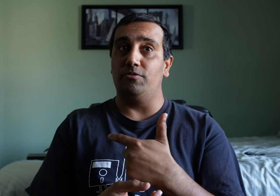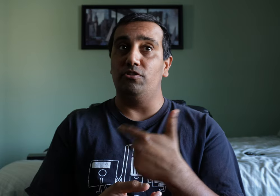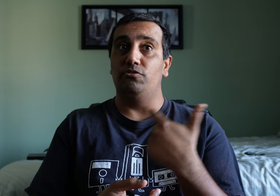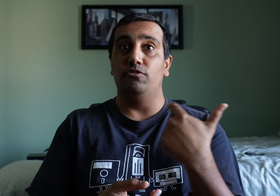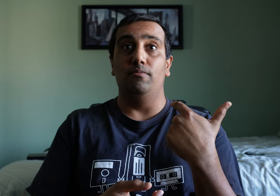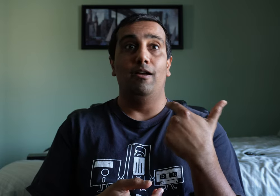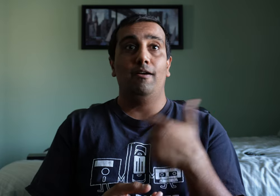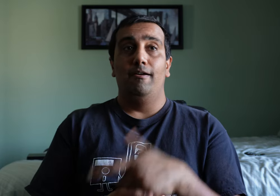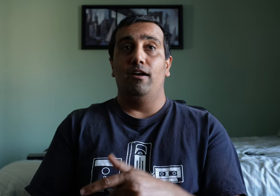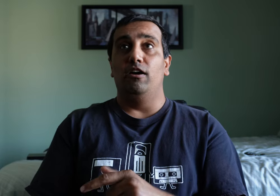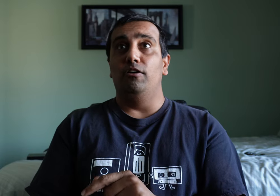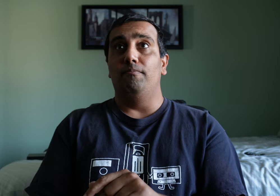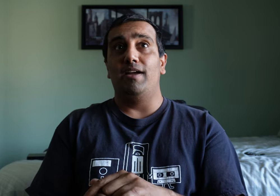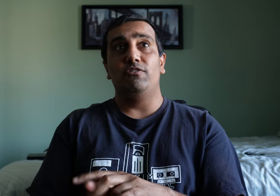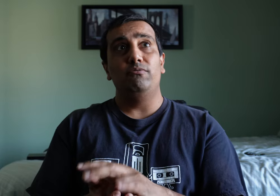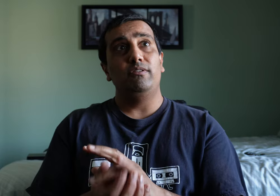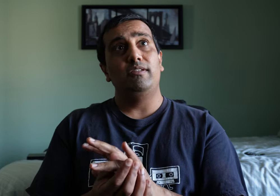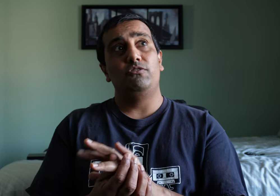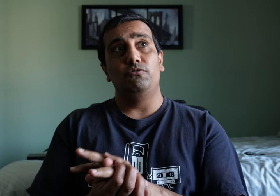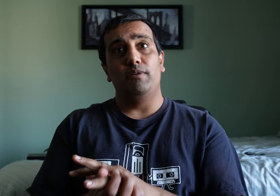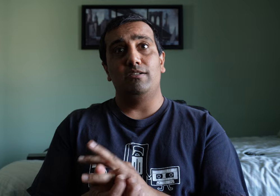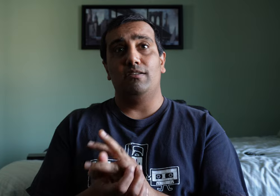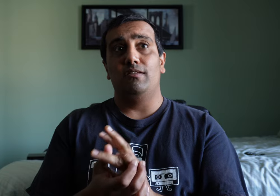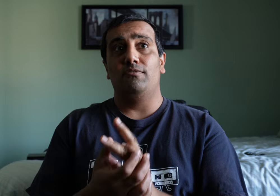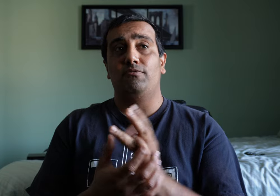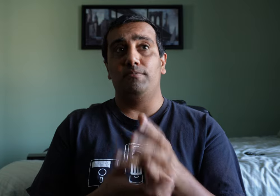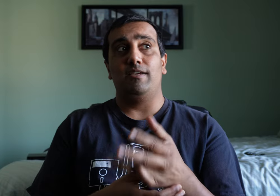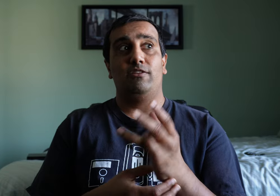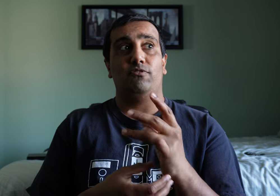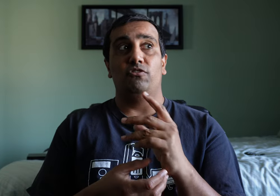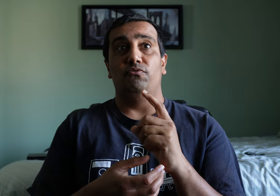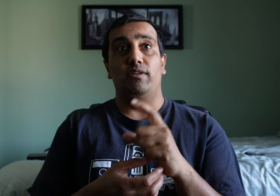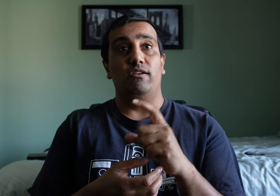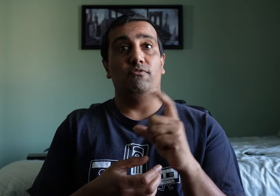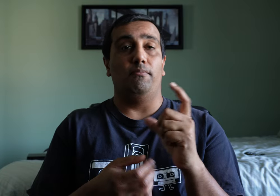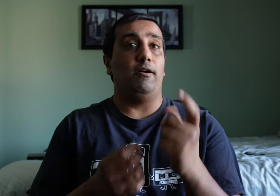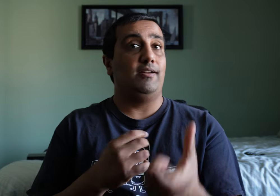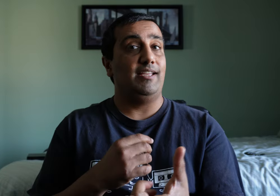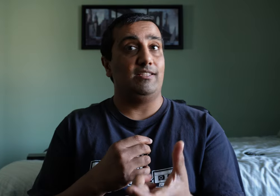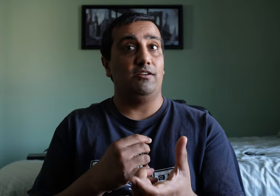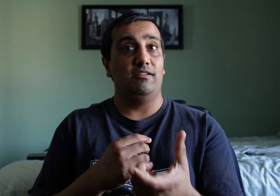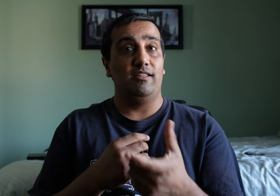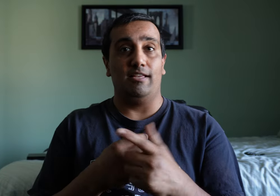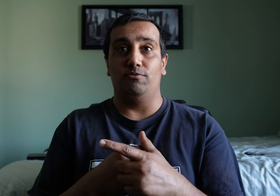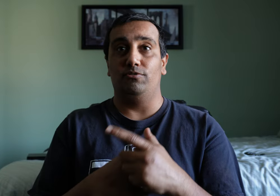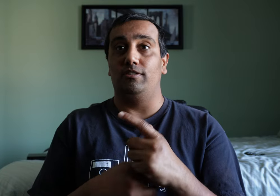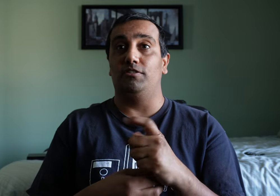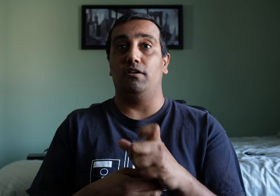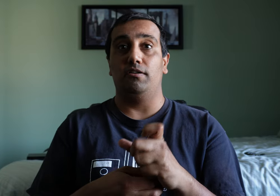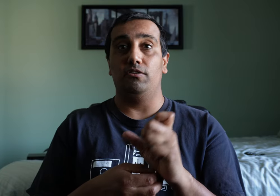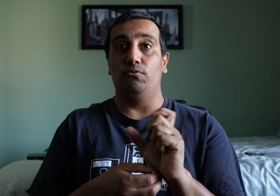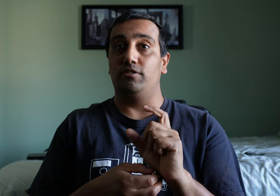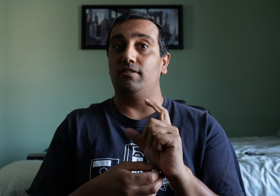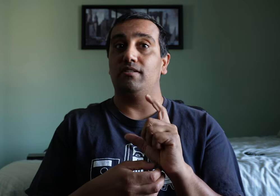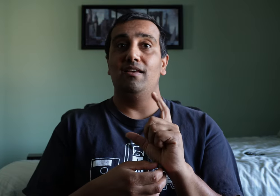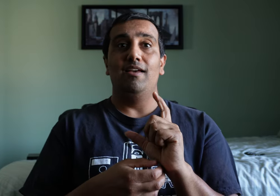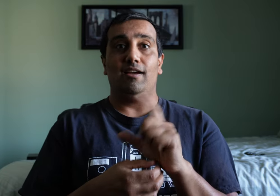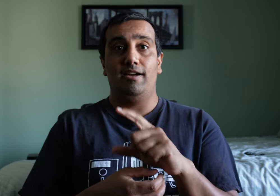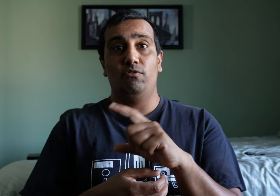to YouTube. Um, I don't really do much on the flip side as far as video for podcast content. That's mostly just audio, which is kind of